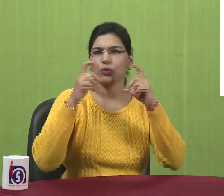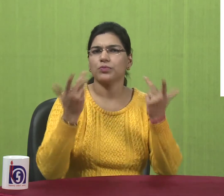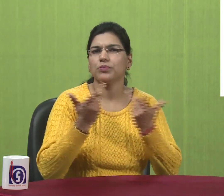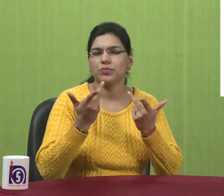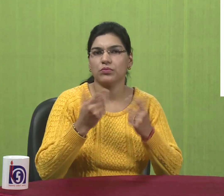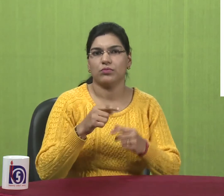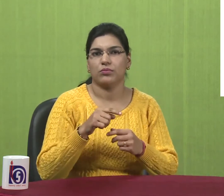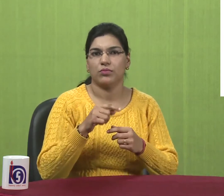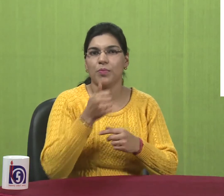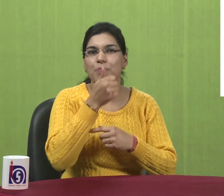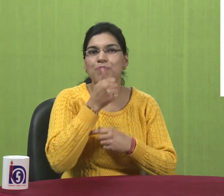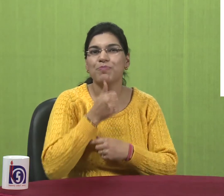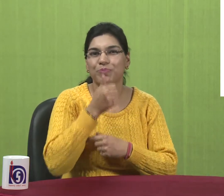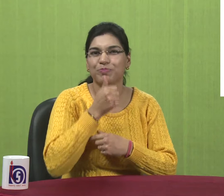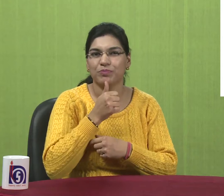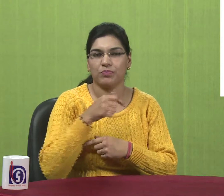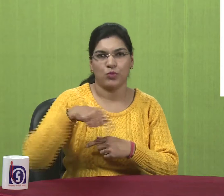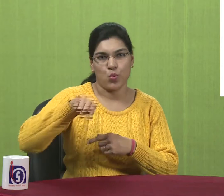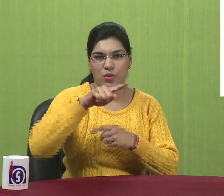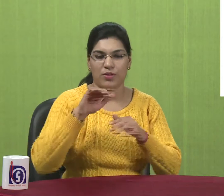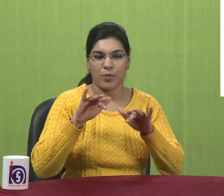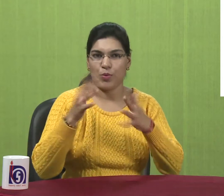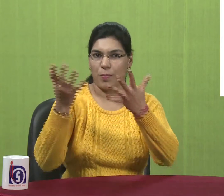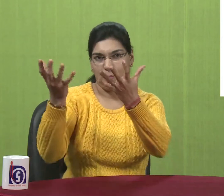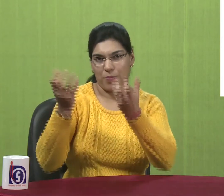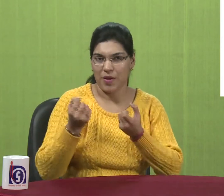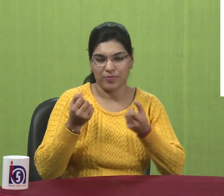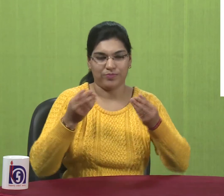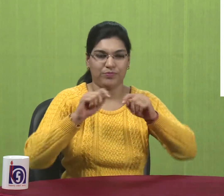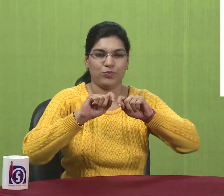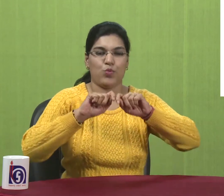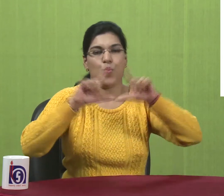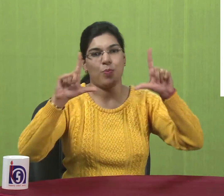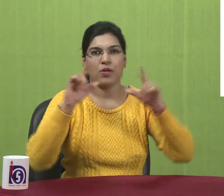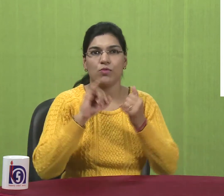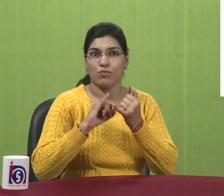Logging on. So the picture shows you have to log in by putting a password.